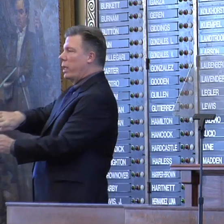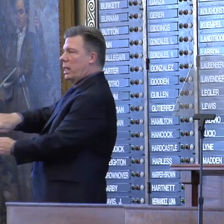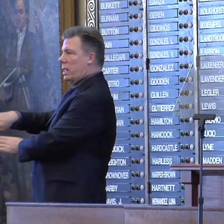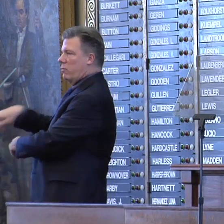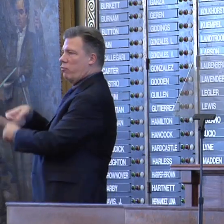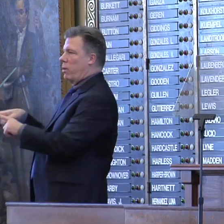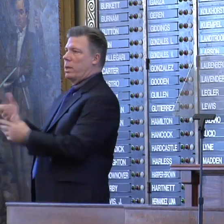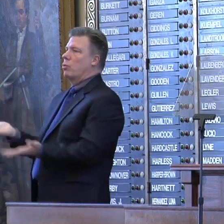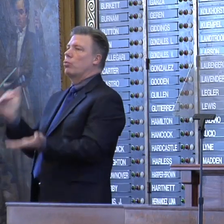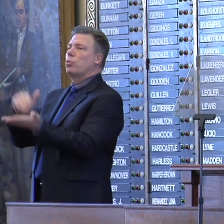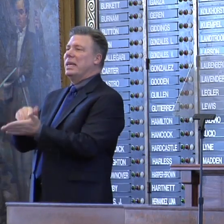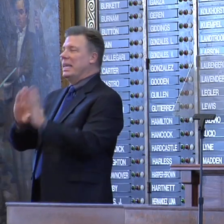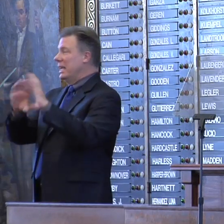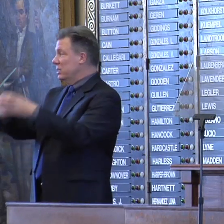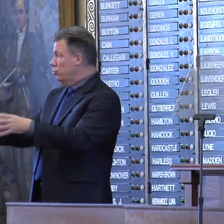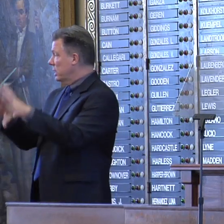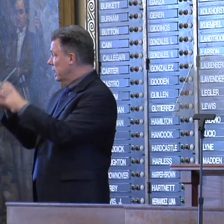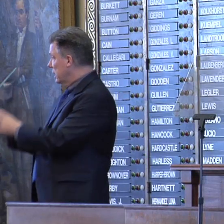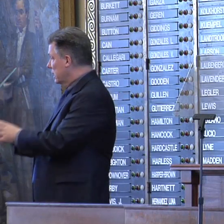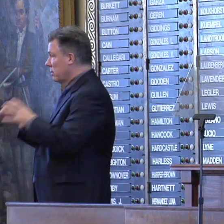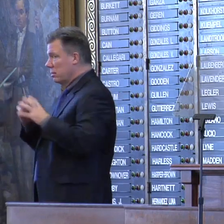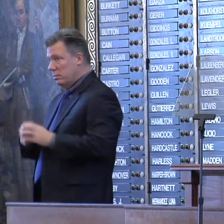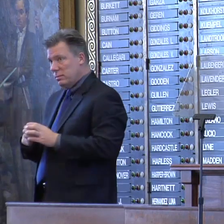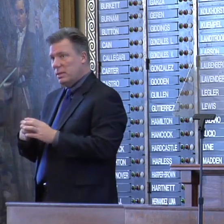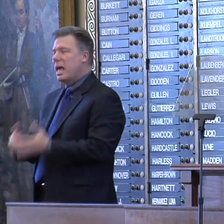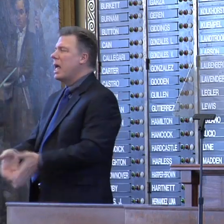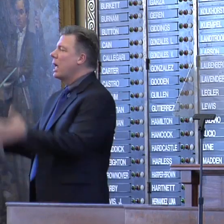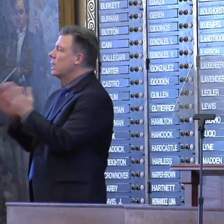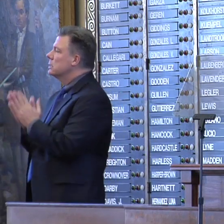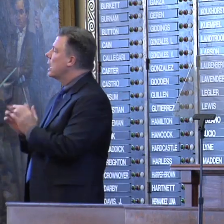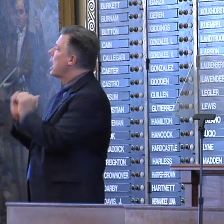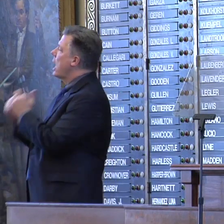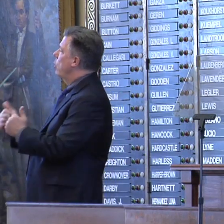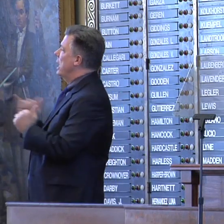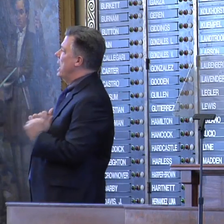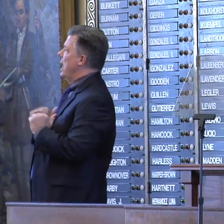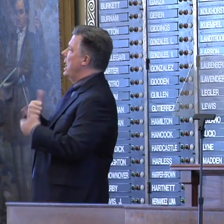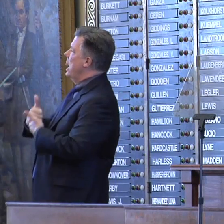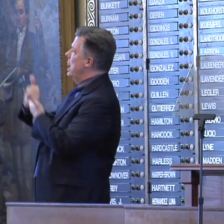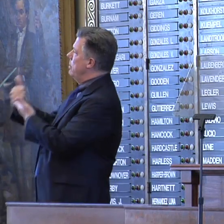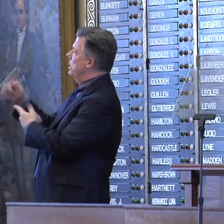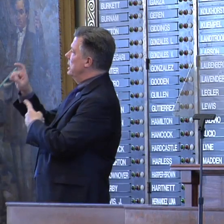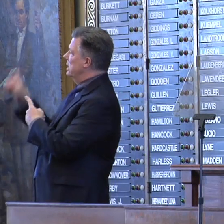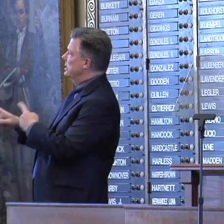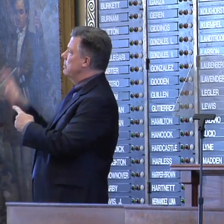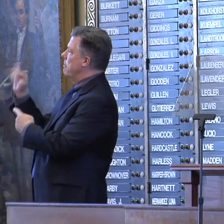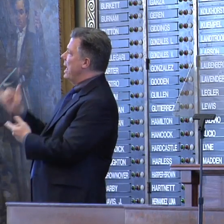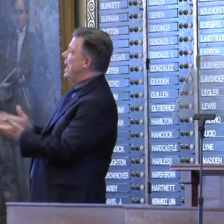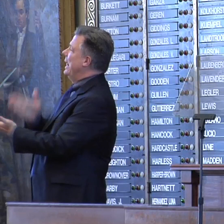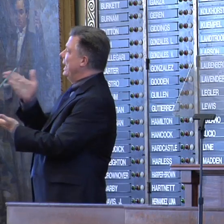suggest that they should be asking, how can I help Texas by ending federal